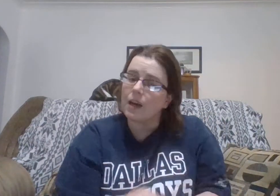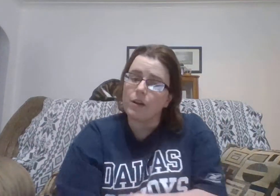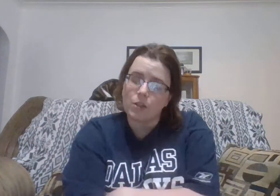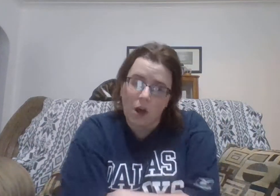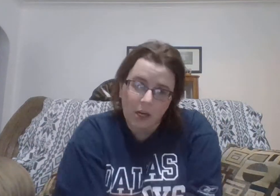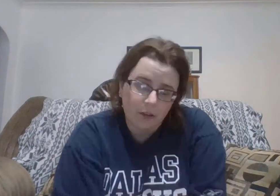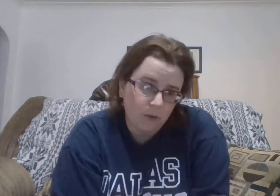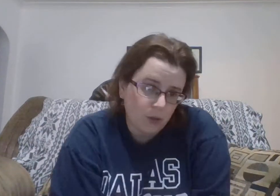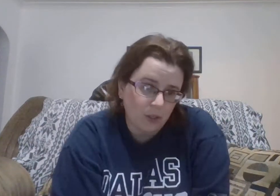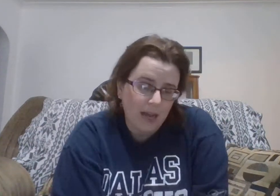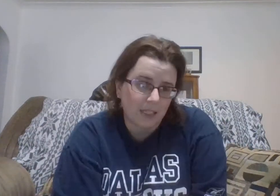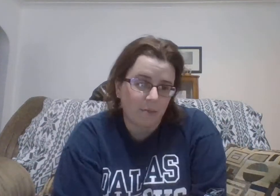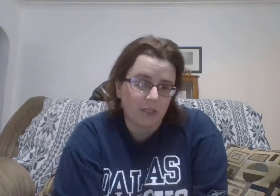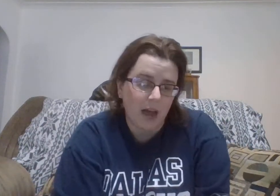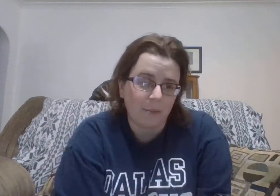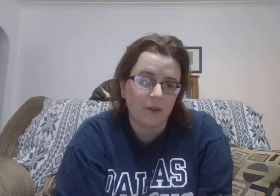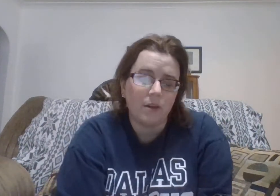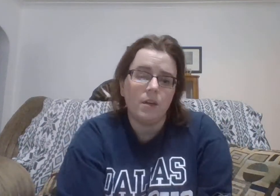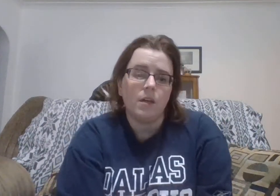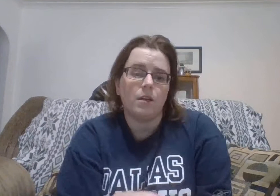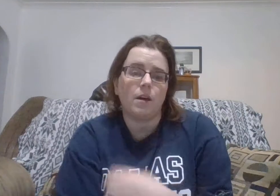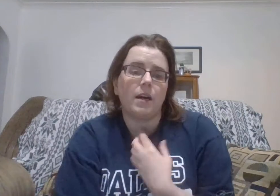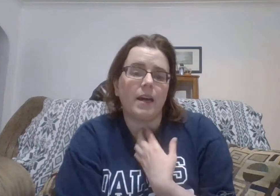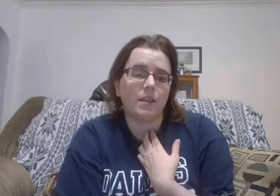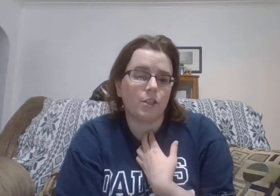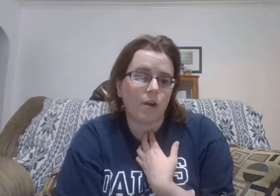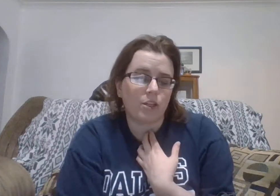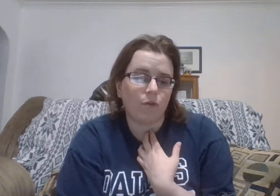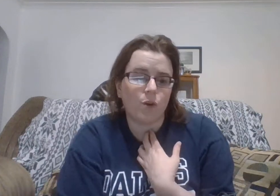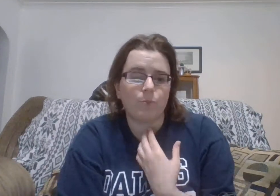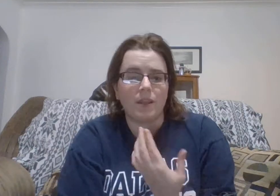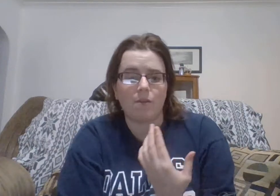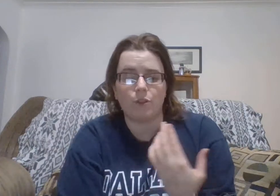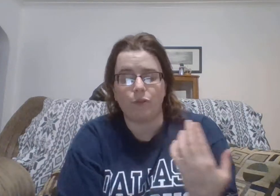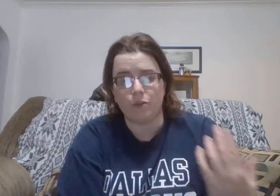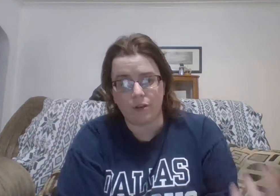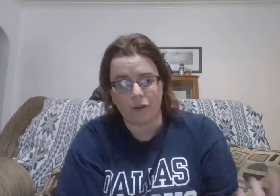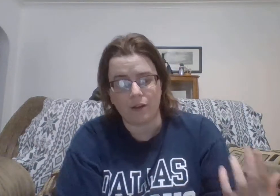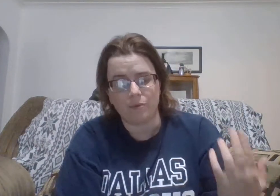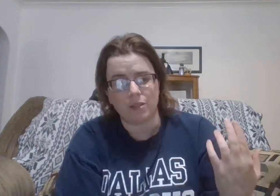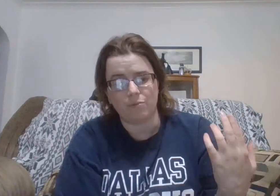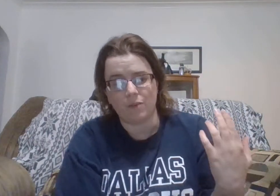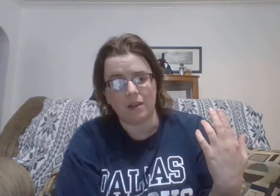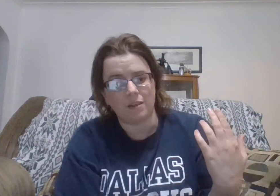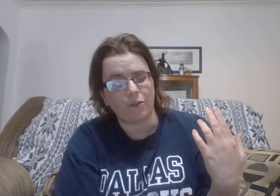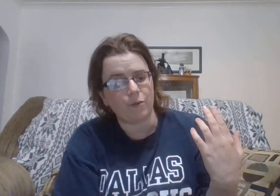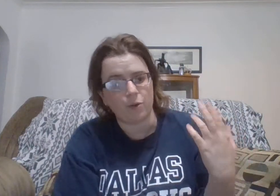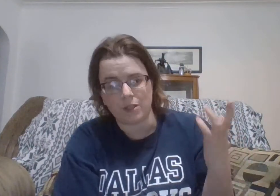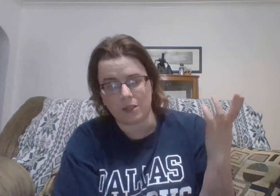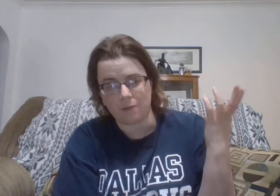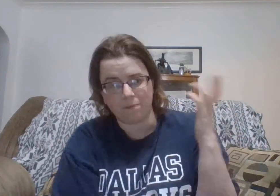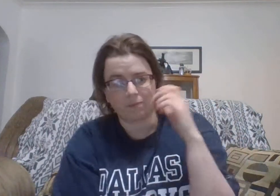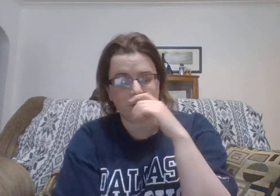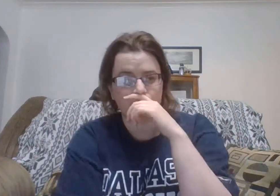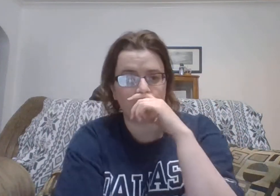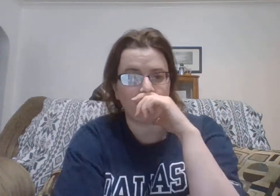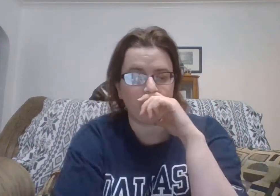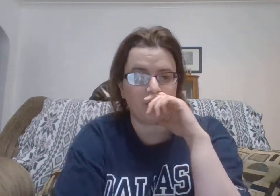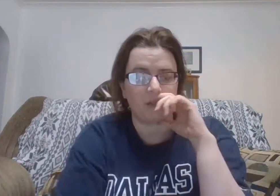how i talk of course the last time this happened i had the scratchy voice but that was for different that was different reason it was a different reason